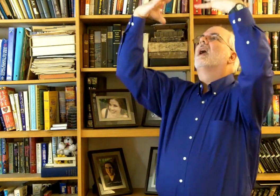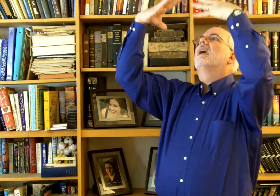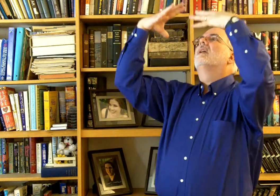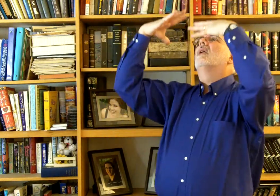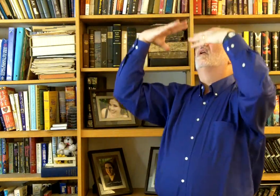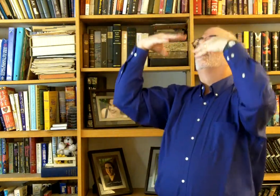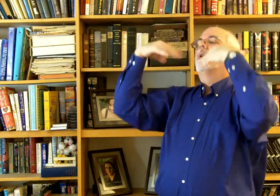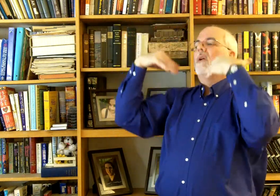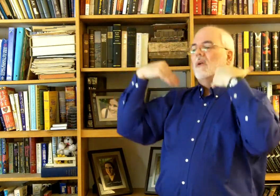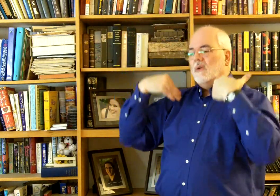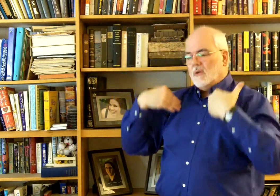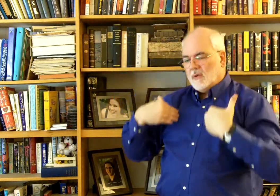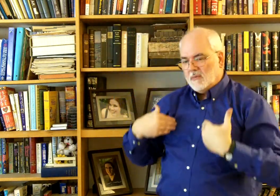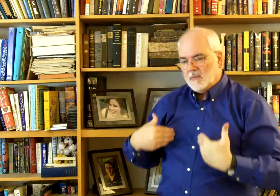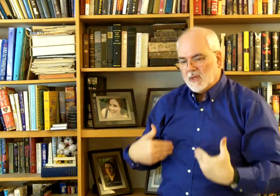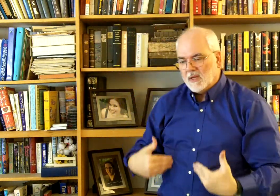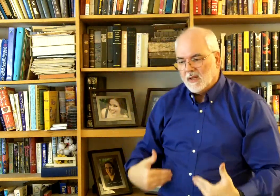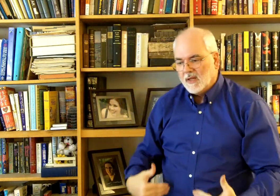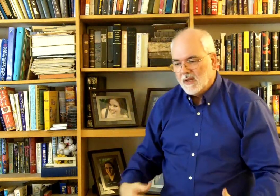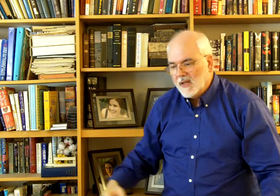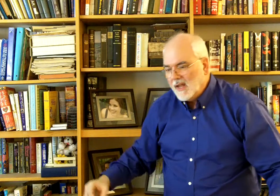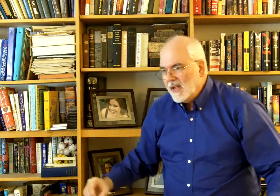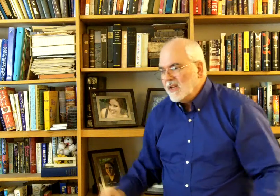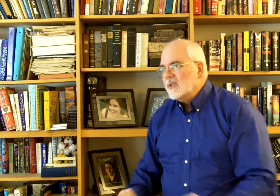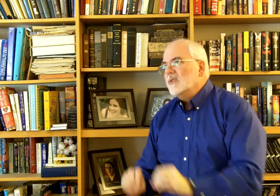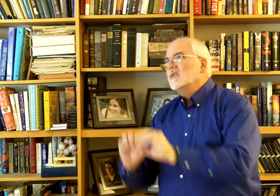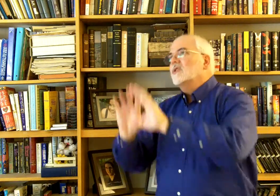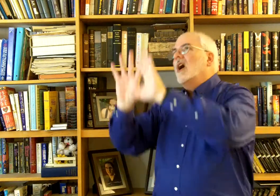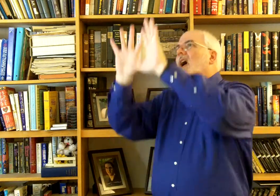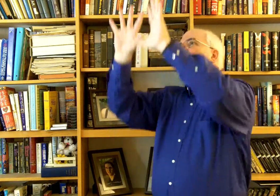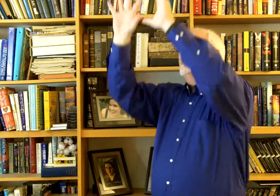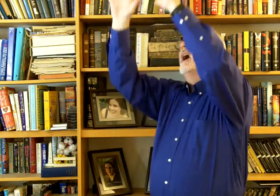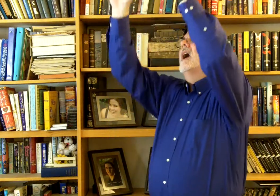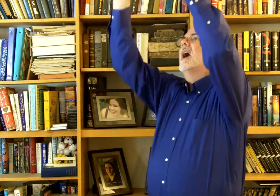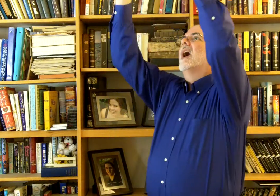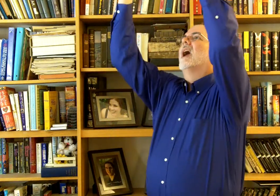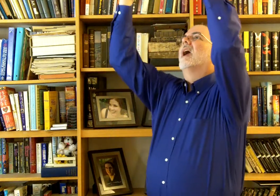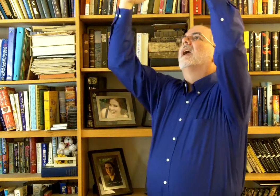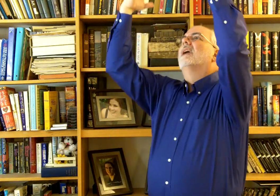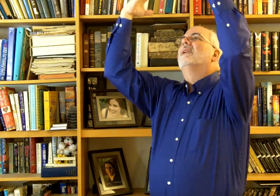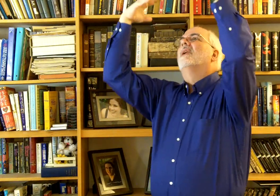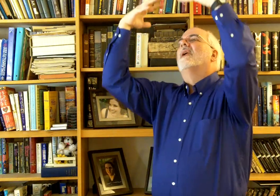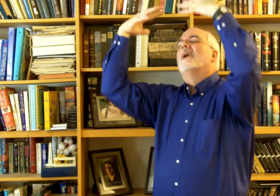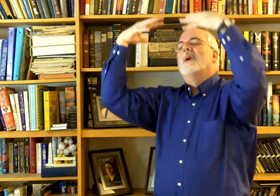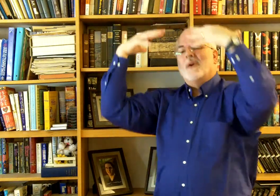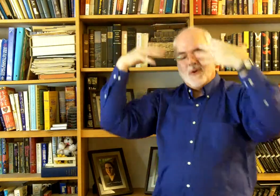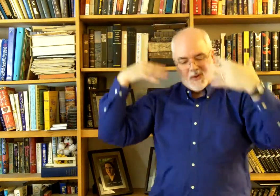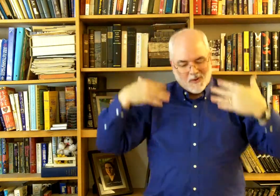On me Shine On me